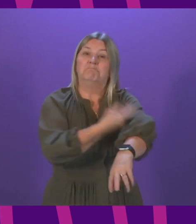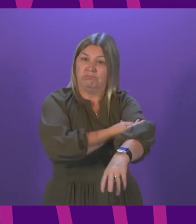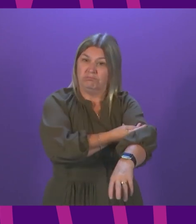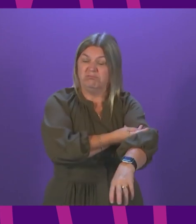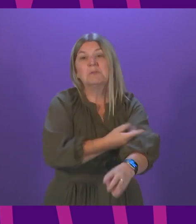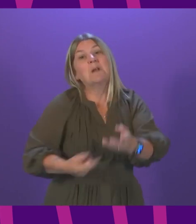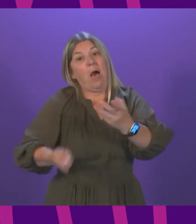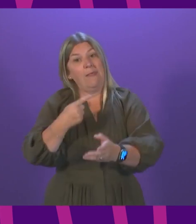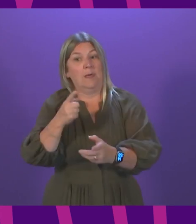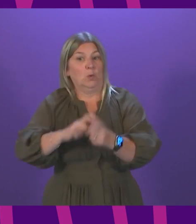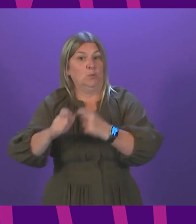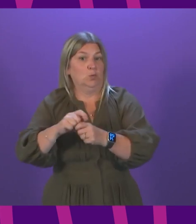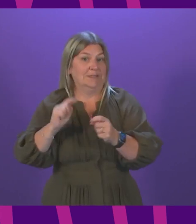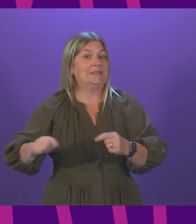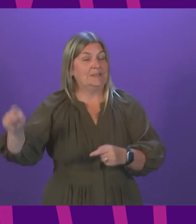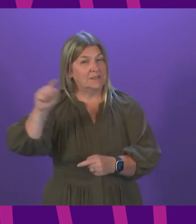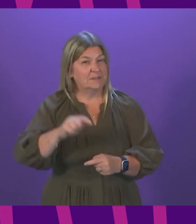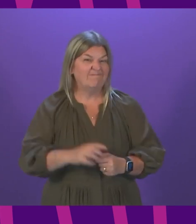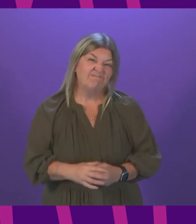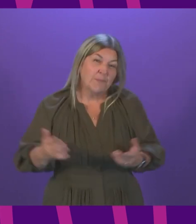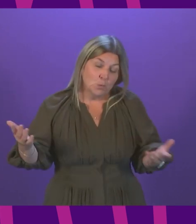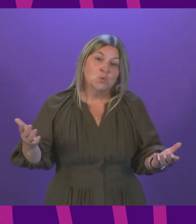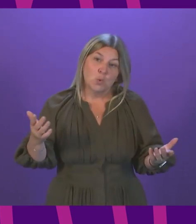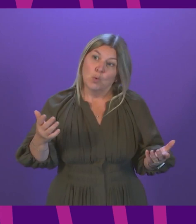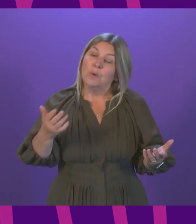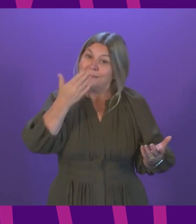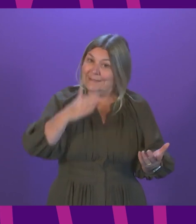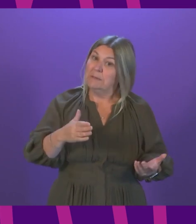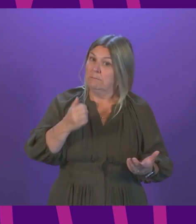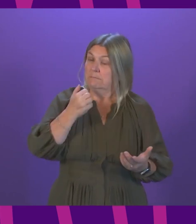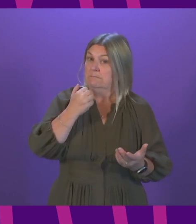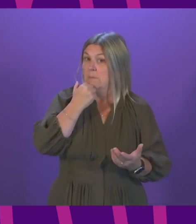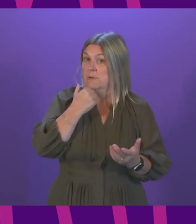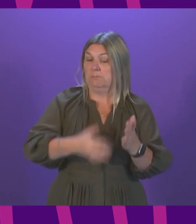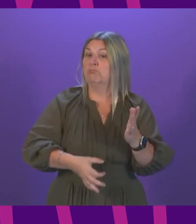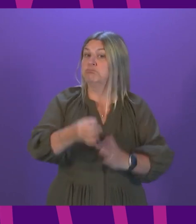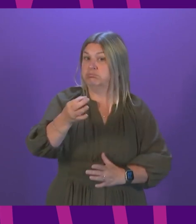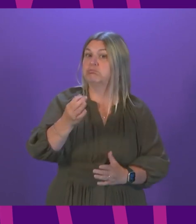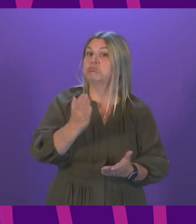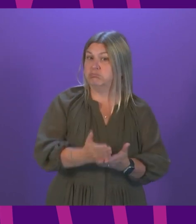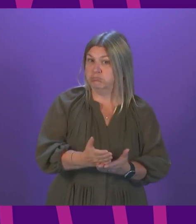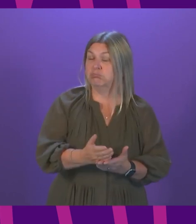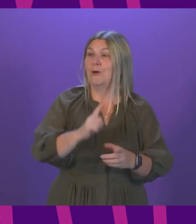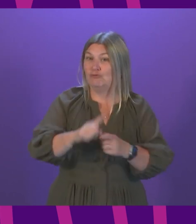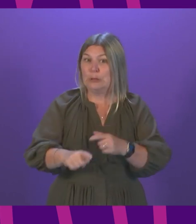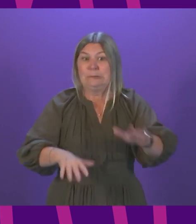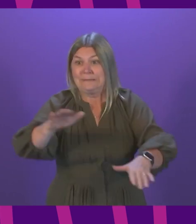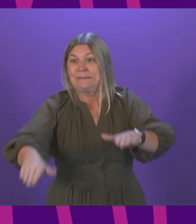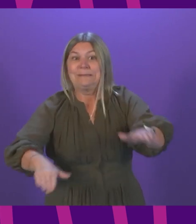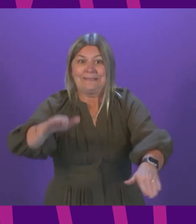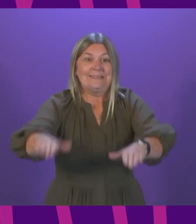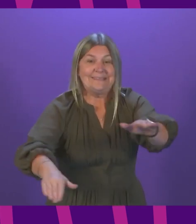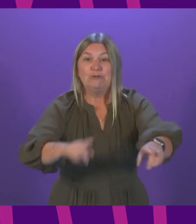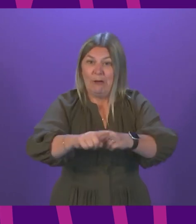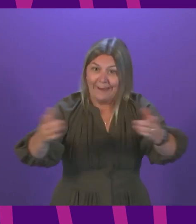even as uptake levels are now as high as they are to make sure that we are going after almost everybody that we can